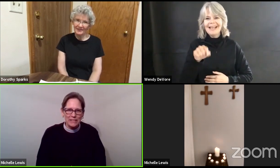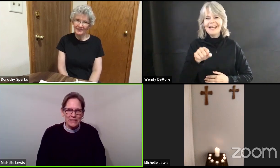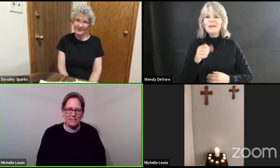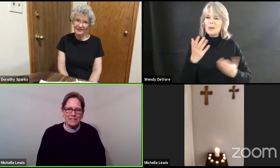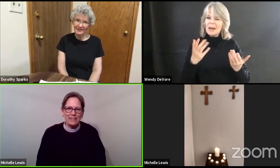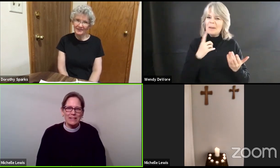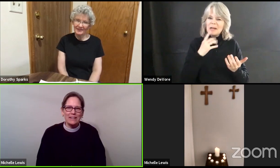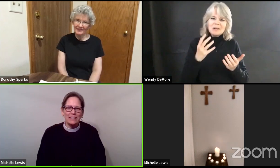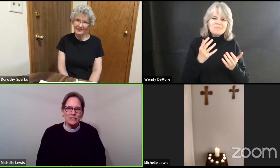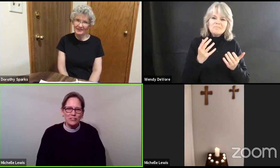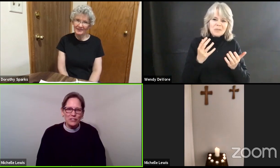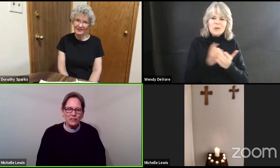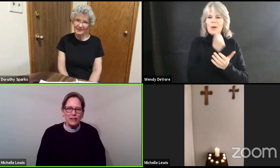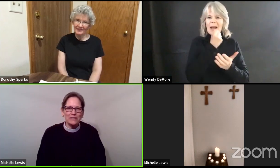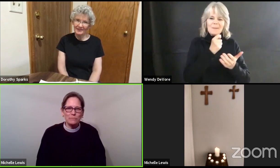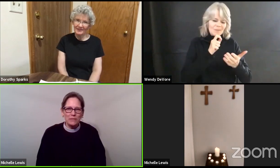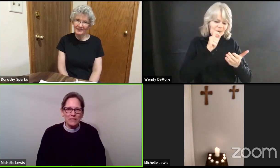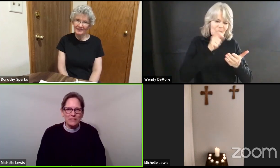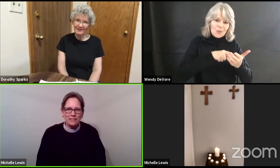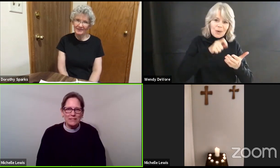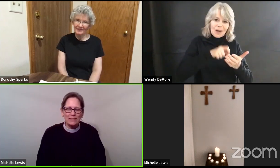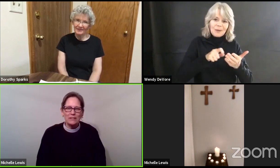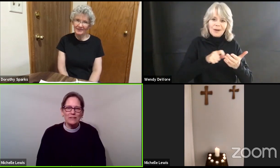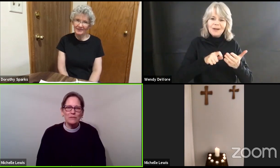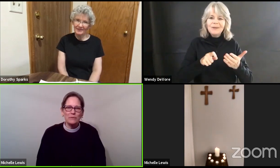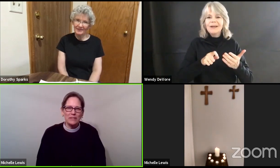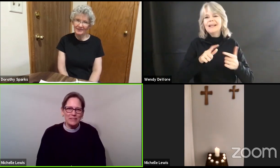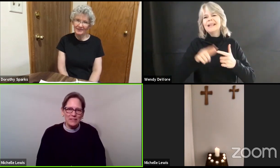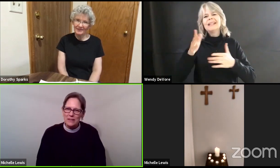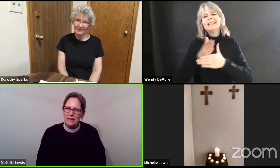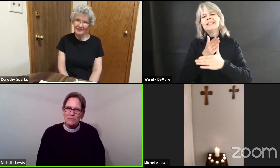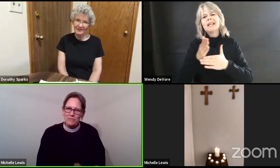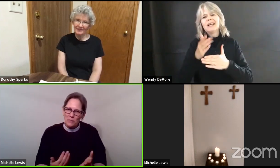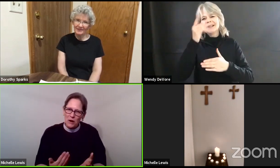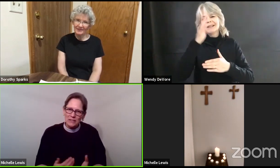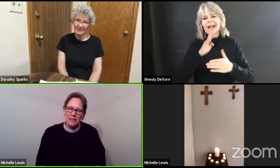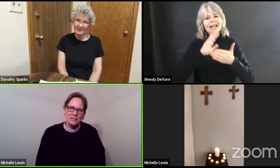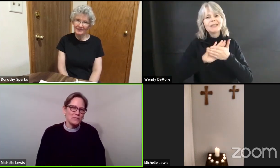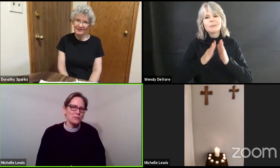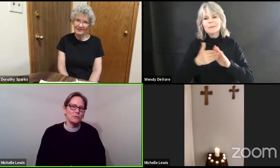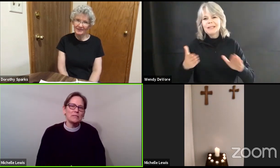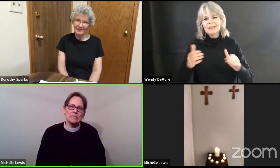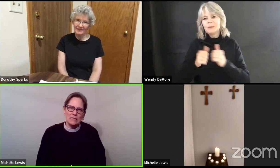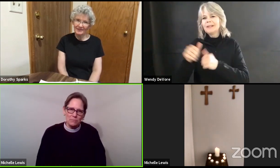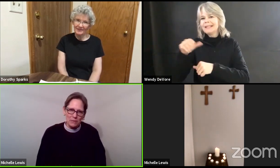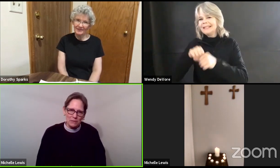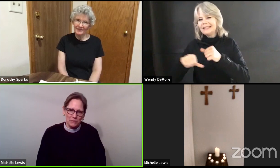and share God's peace with one, two, ten people.